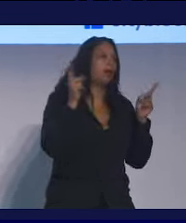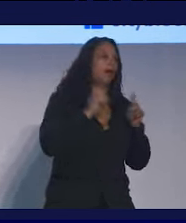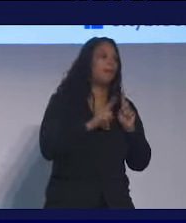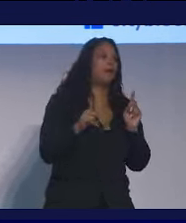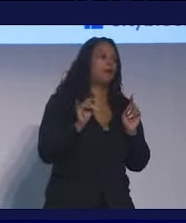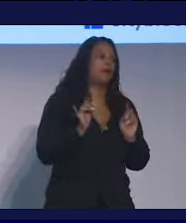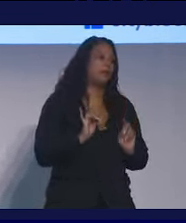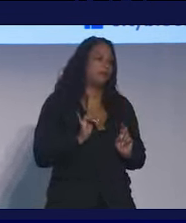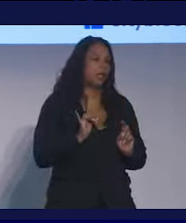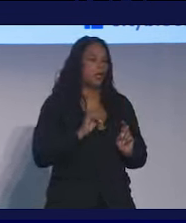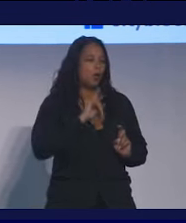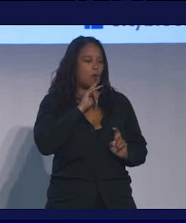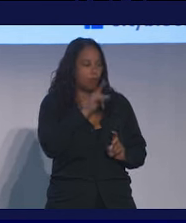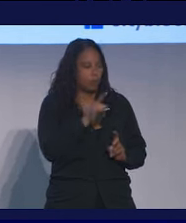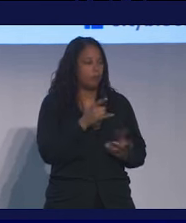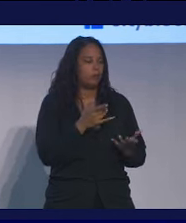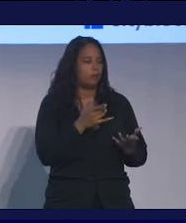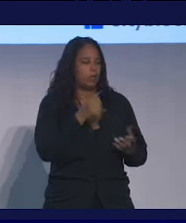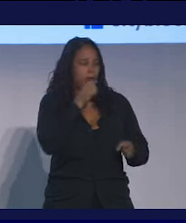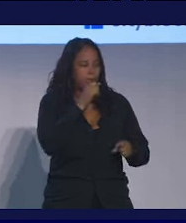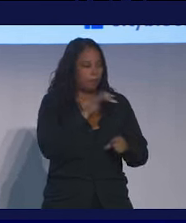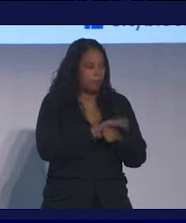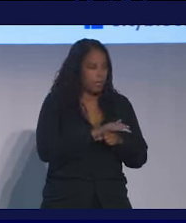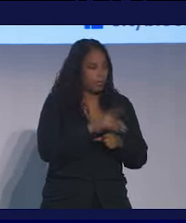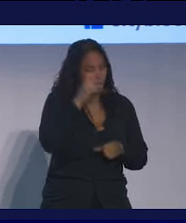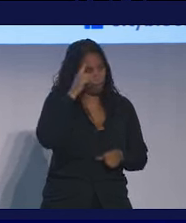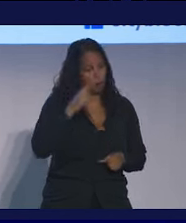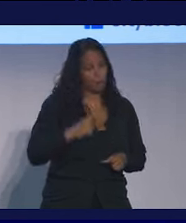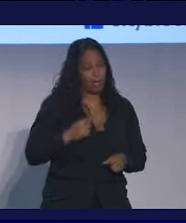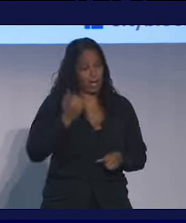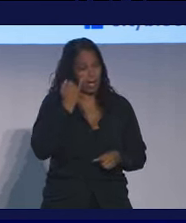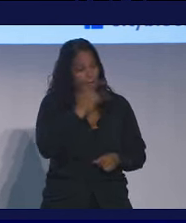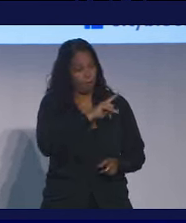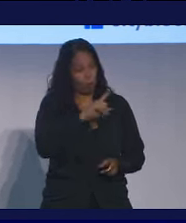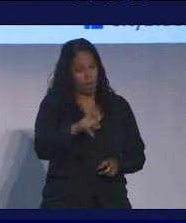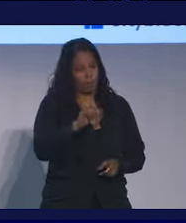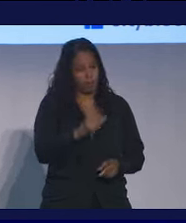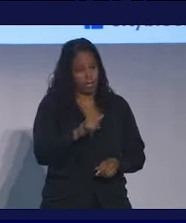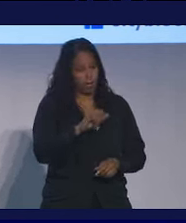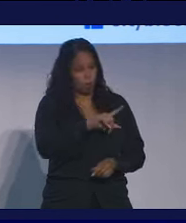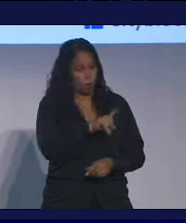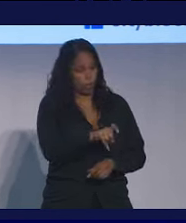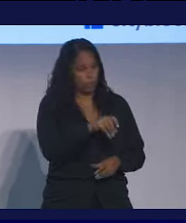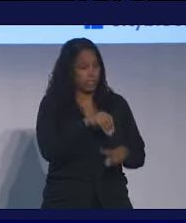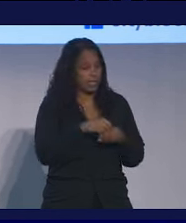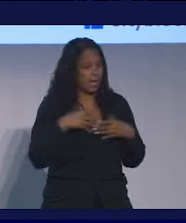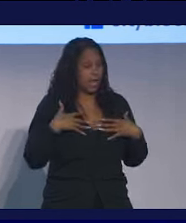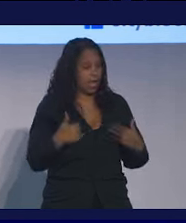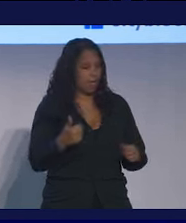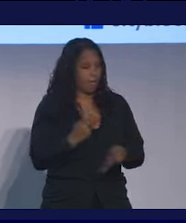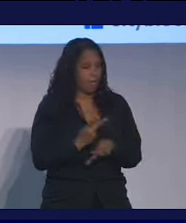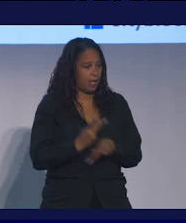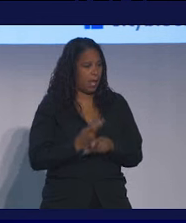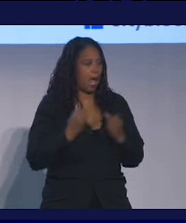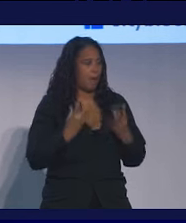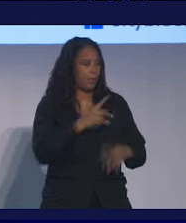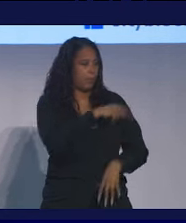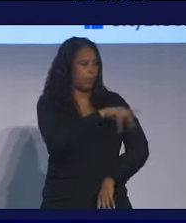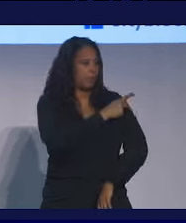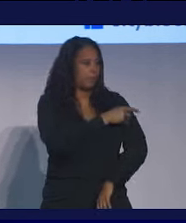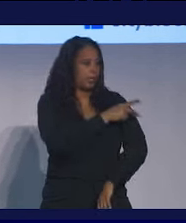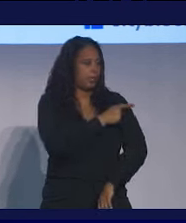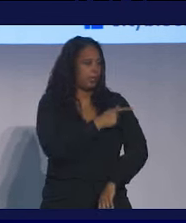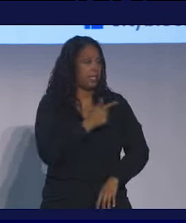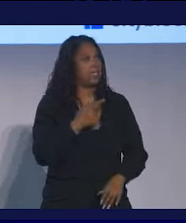a source of real consternation for me when you ask that question in healthcare, how few patients say that they have someone they